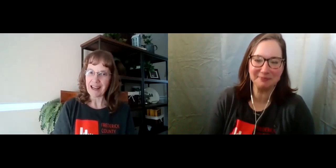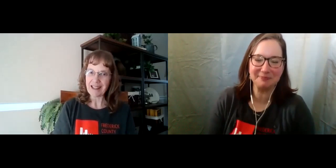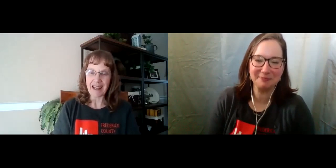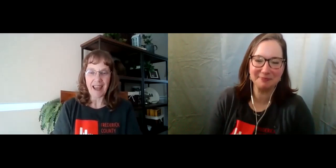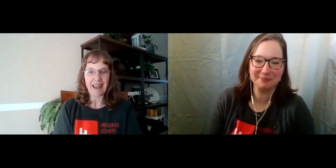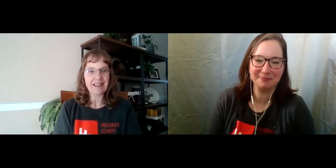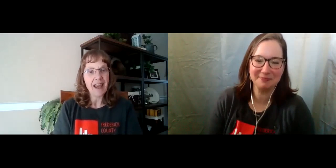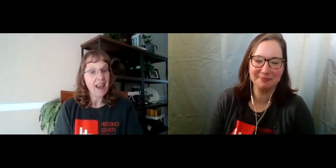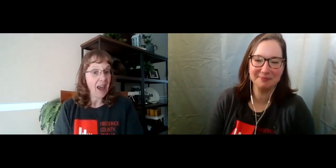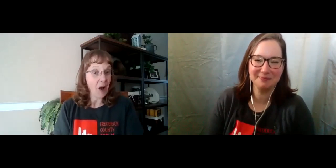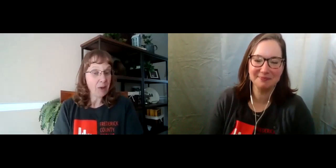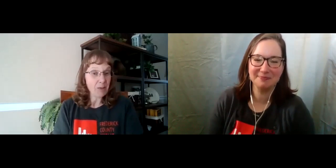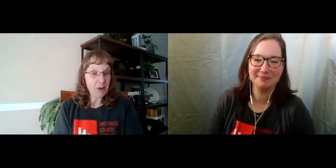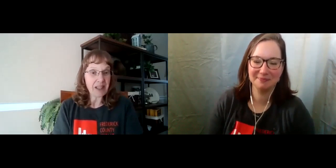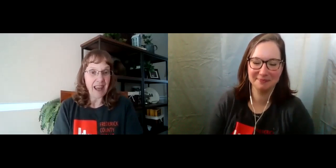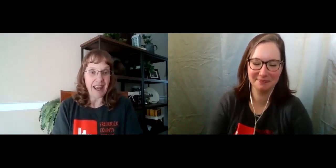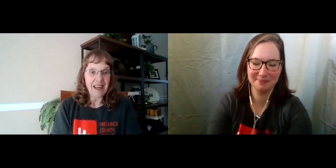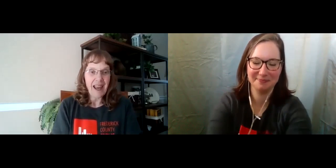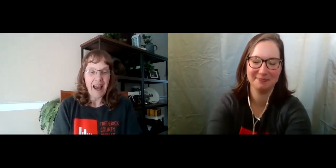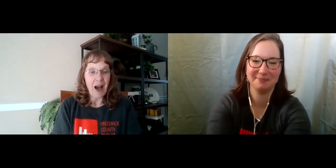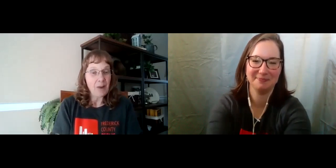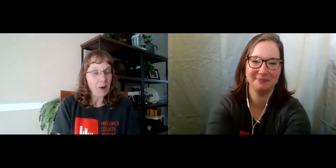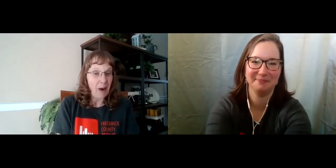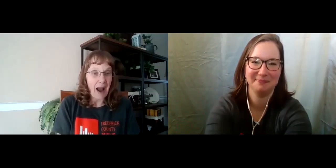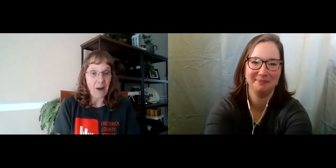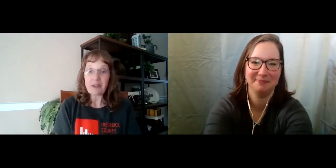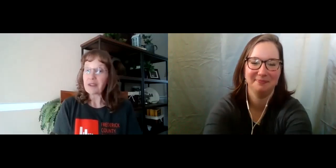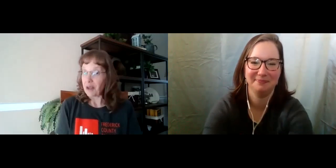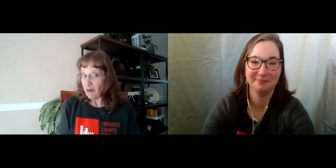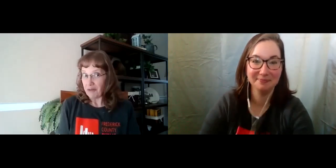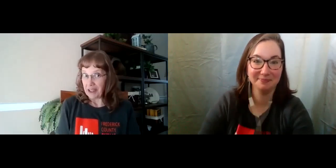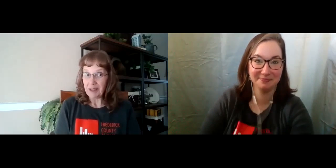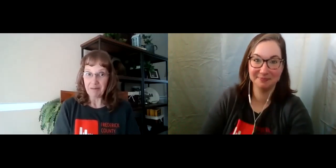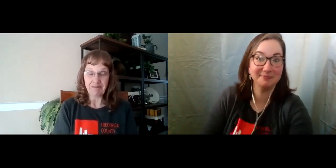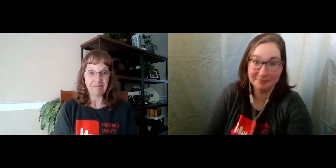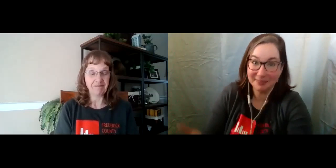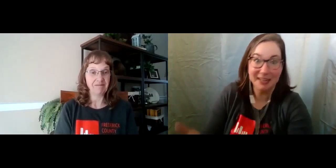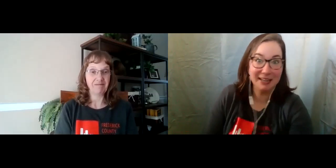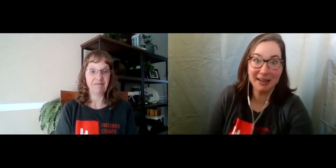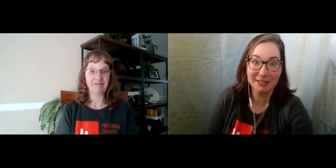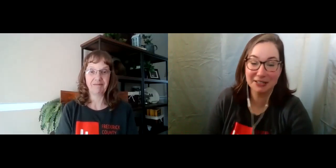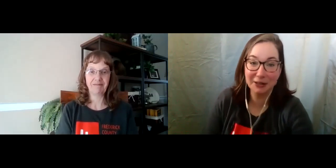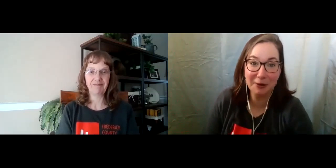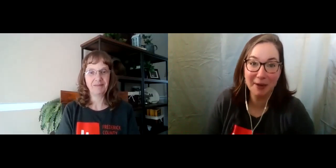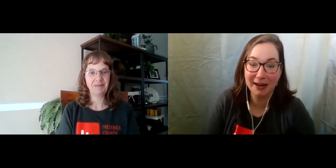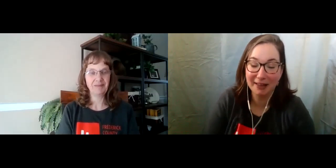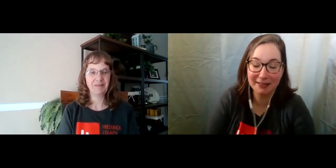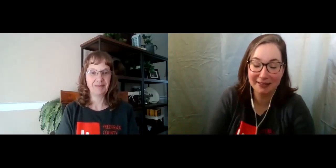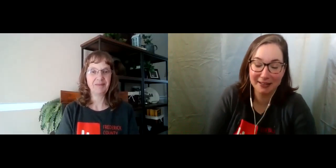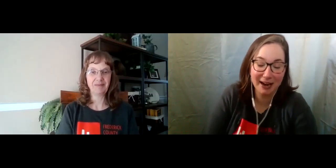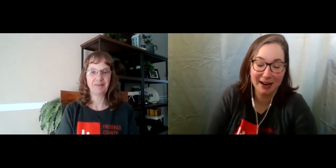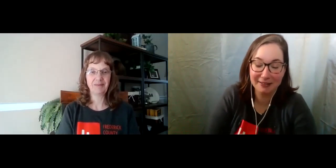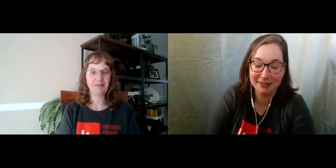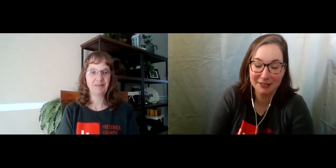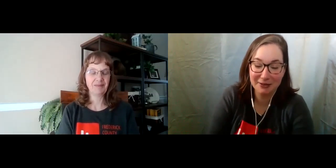and help communicate around COVID. Yeah, just a little bit. I think, yeah, I think it's great.